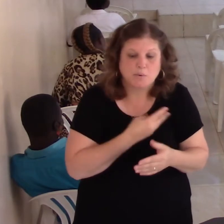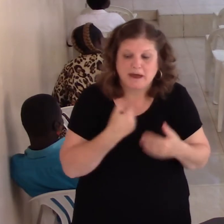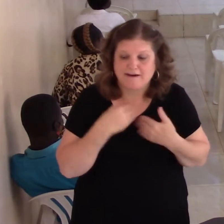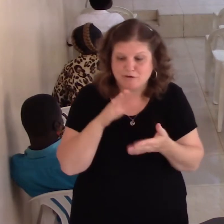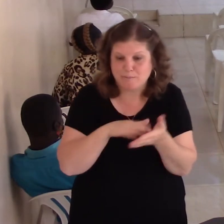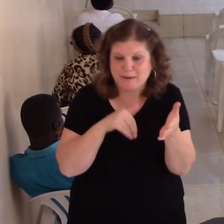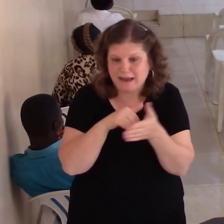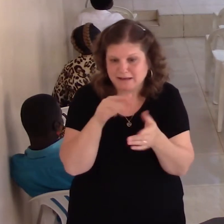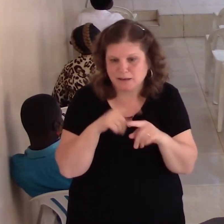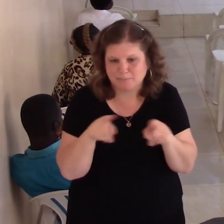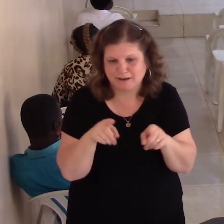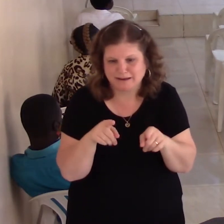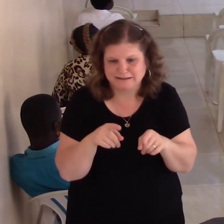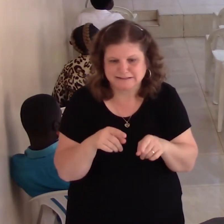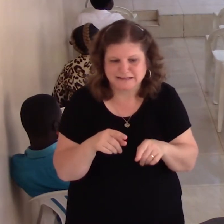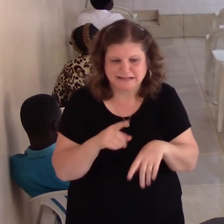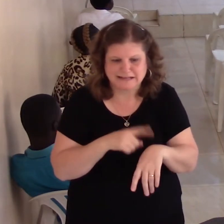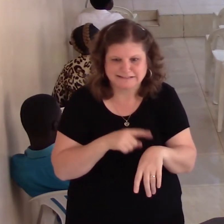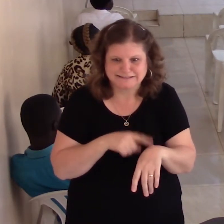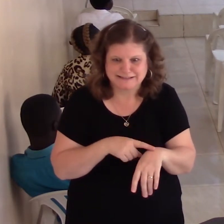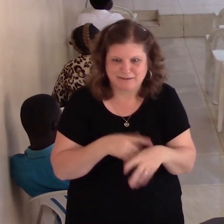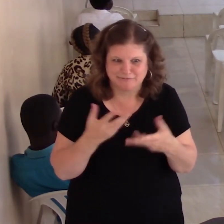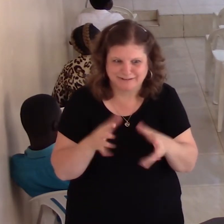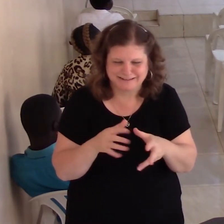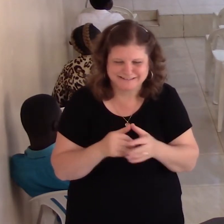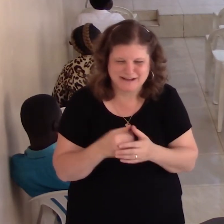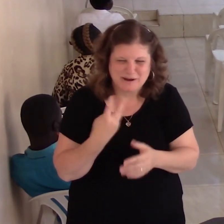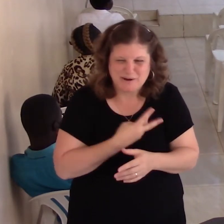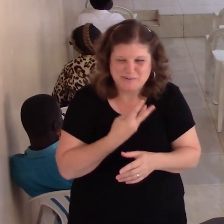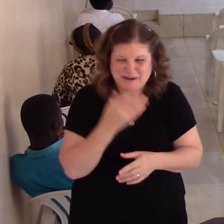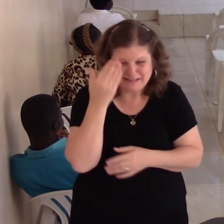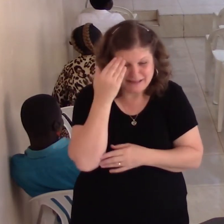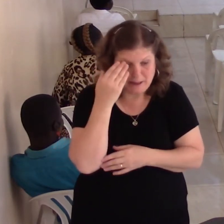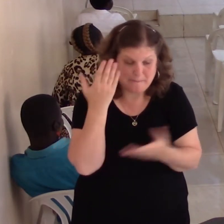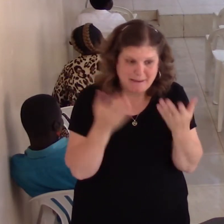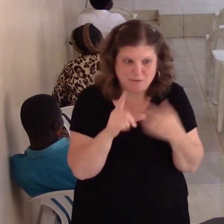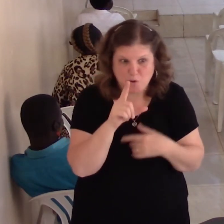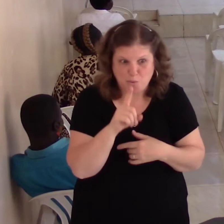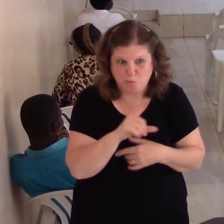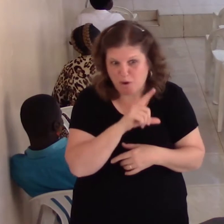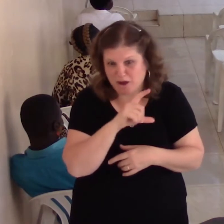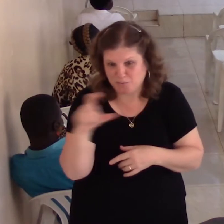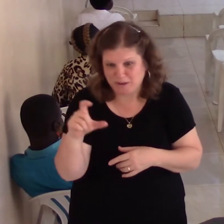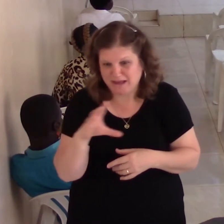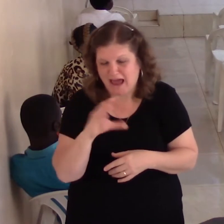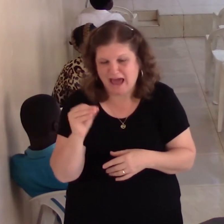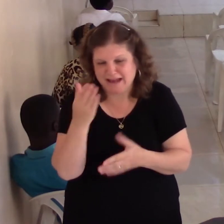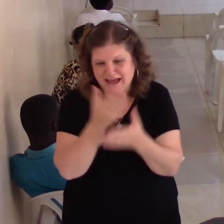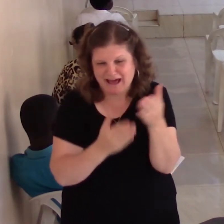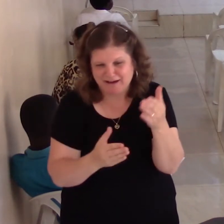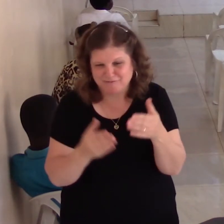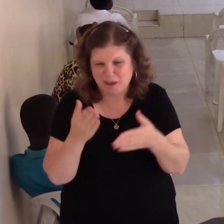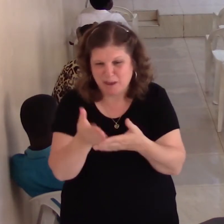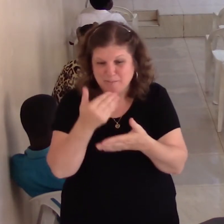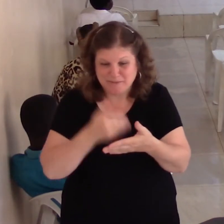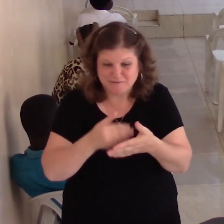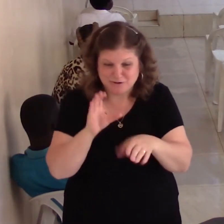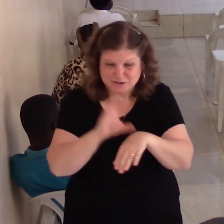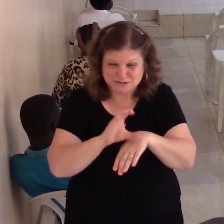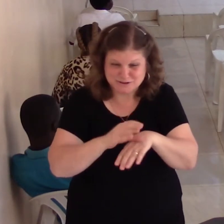ran out of time to pay. We thought we had a week and a half before church was open. But I'm not complaining. Praise the Lord that churches are open. And